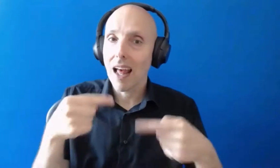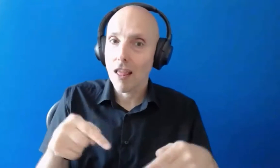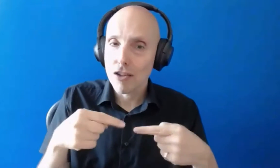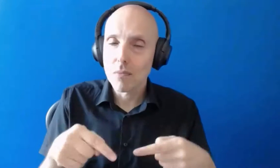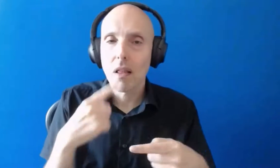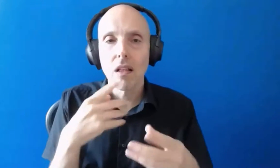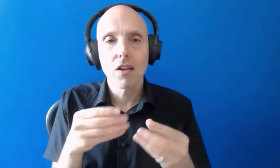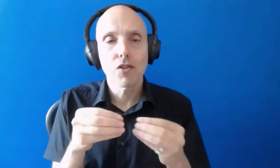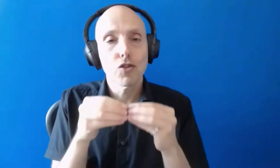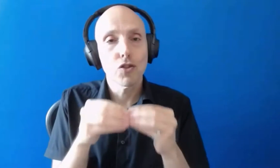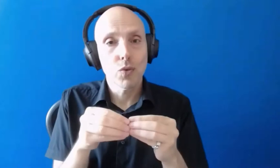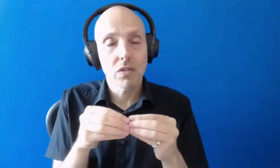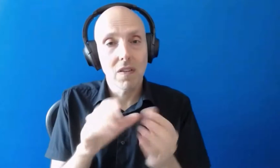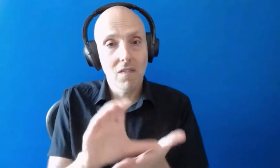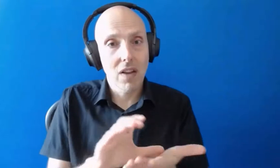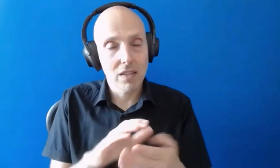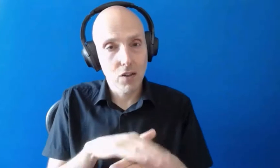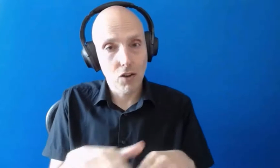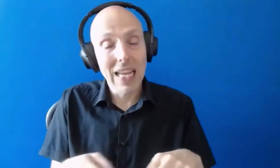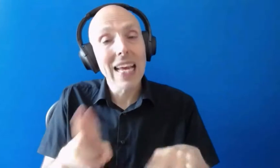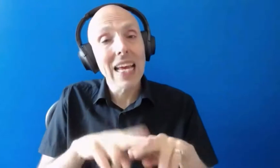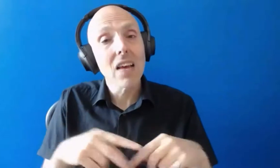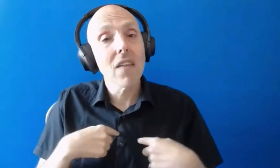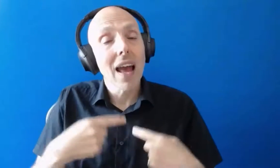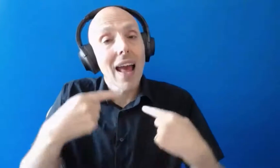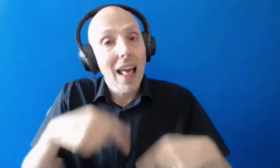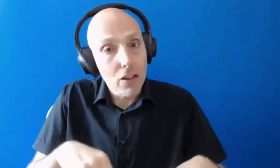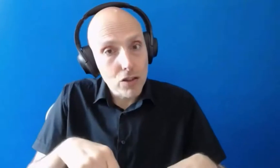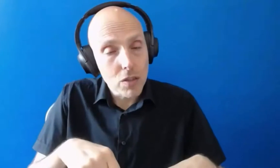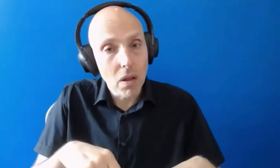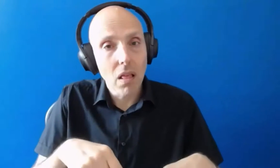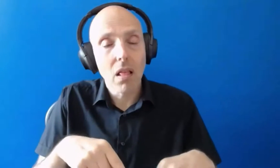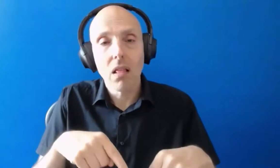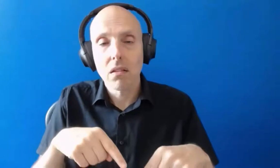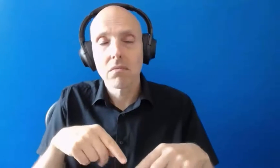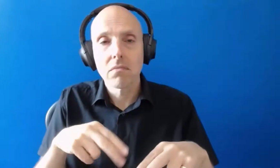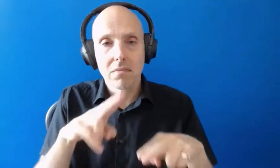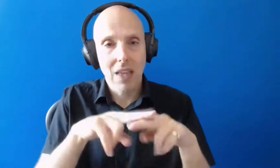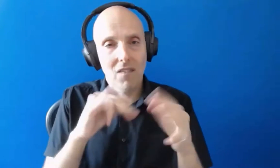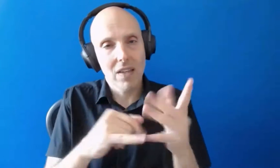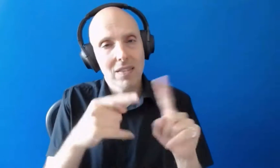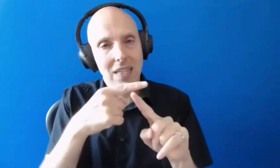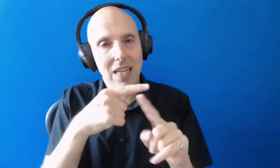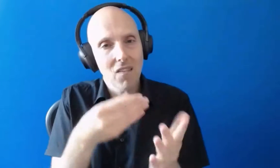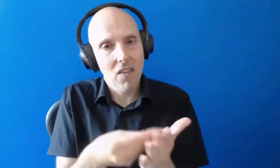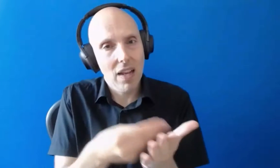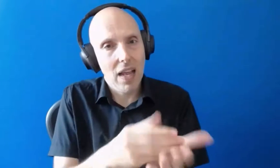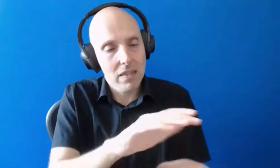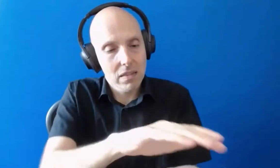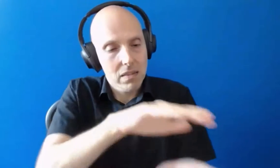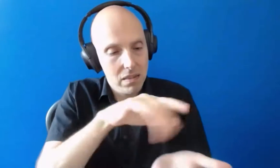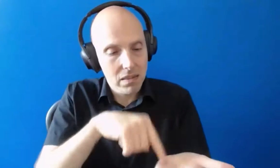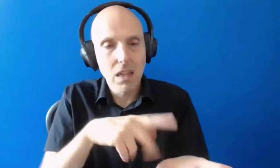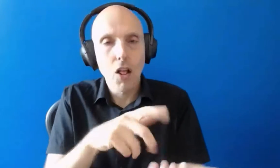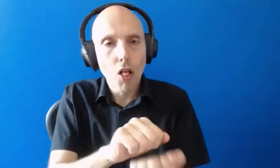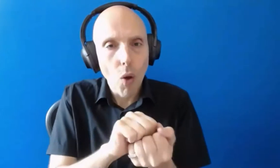if you're eligible for the full package of student finance from ffe so the the loans and grants your dsa would be um